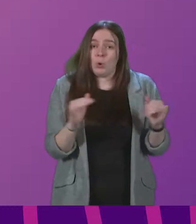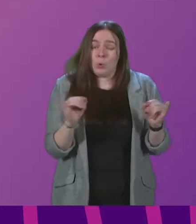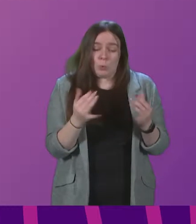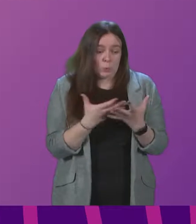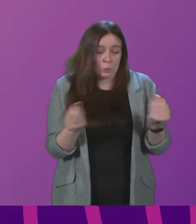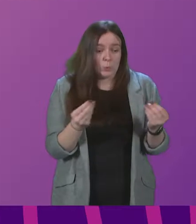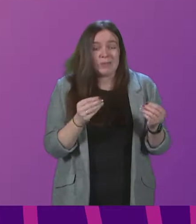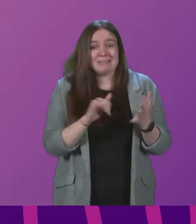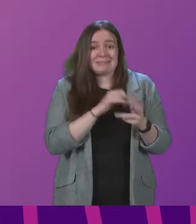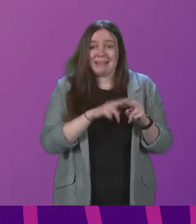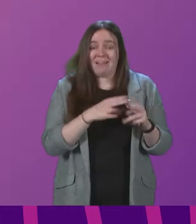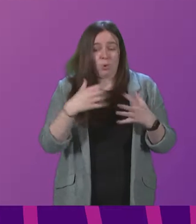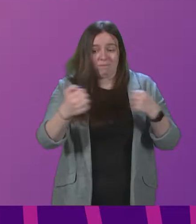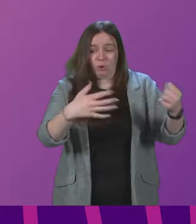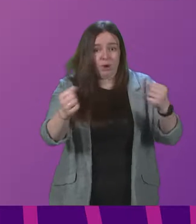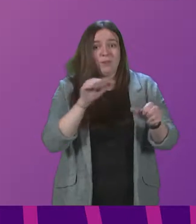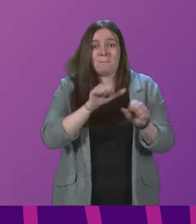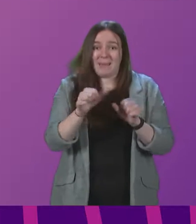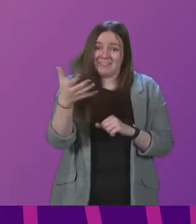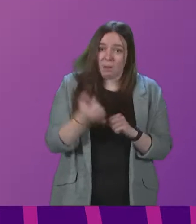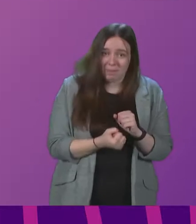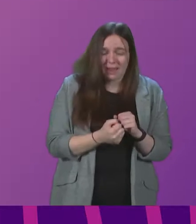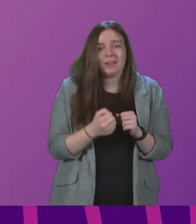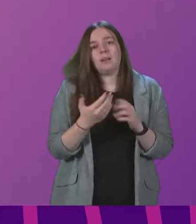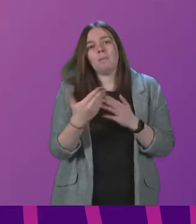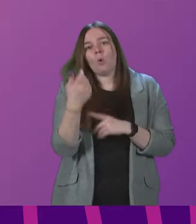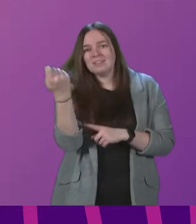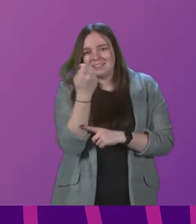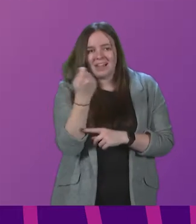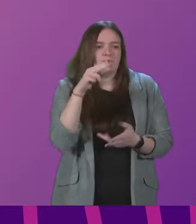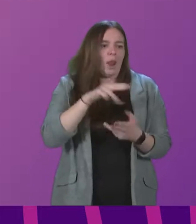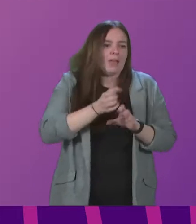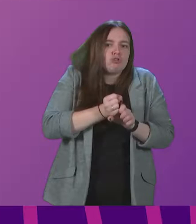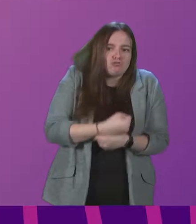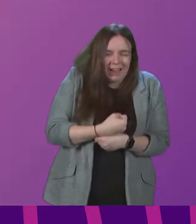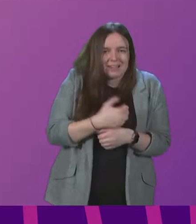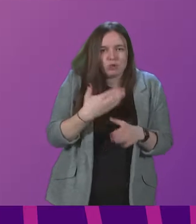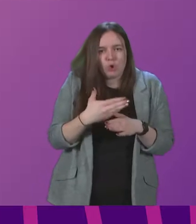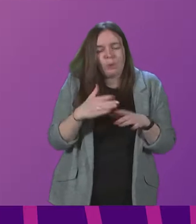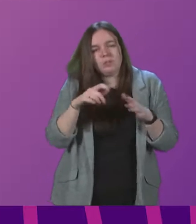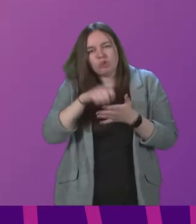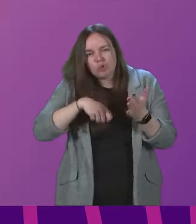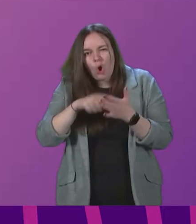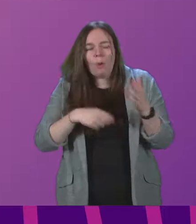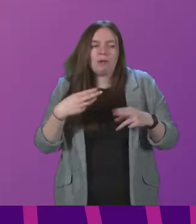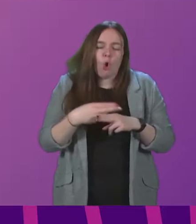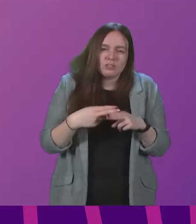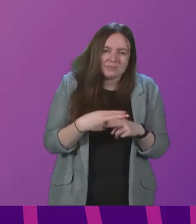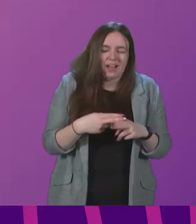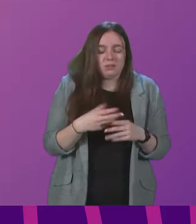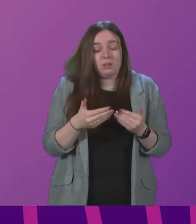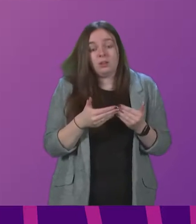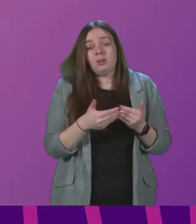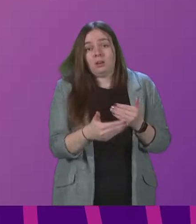to better paid and less successful jobs in retail, stressful jobs in retail and hospitality. The coming